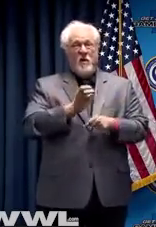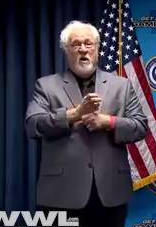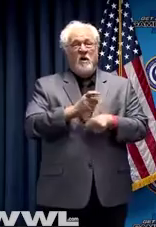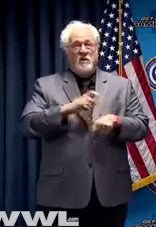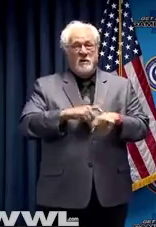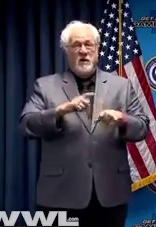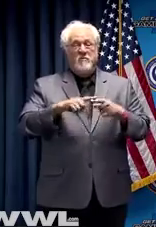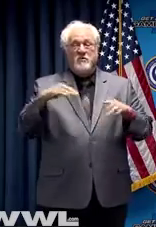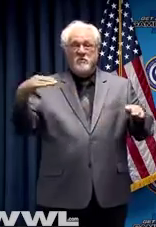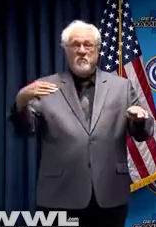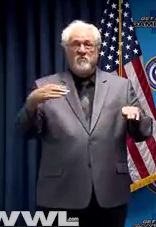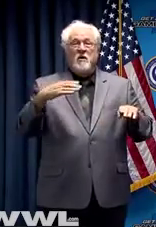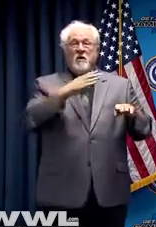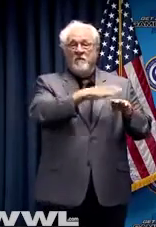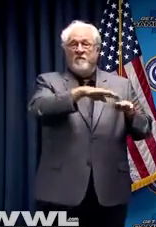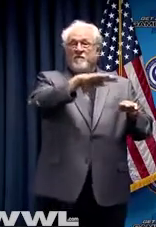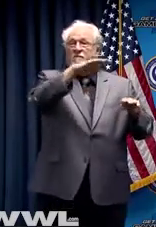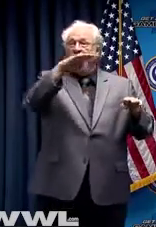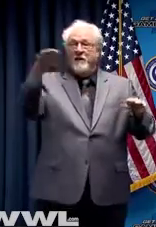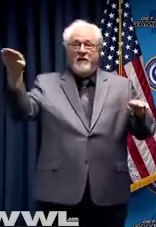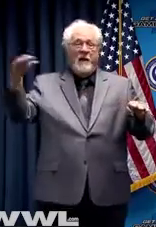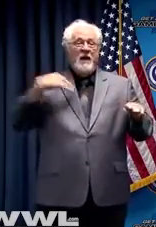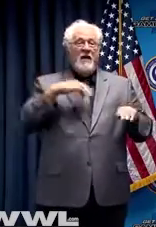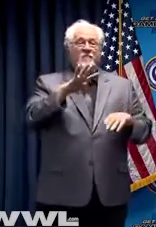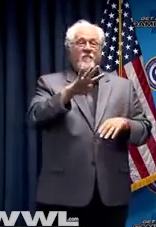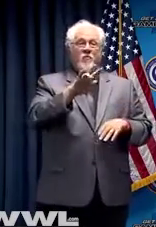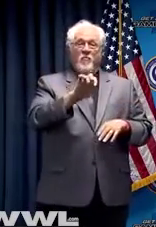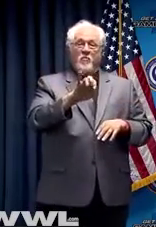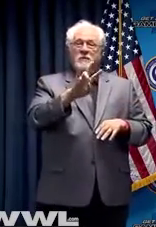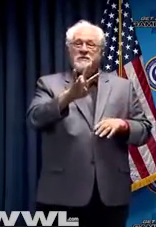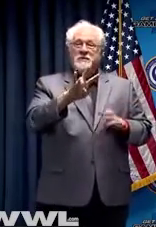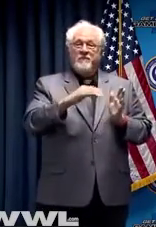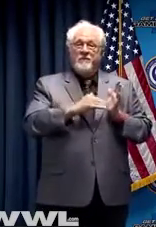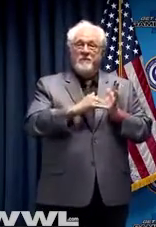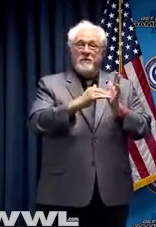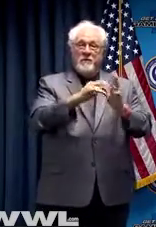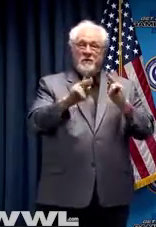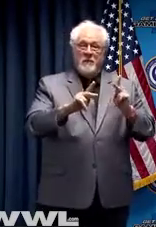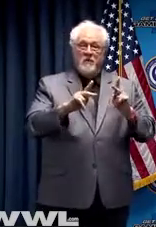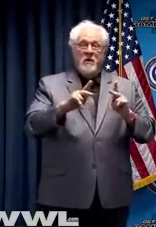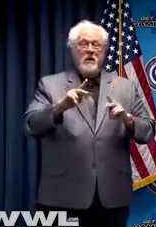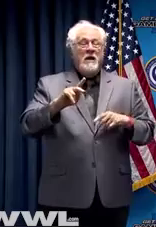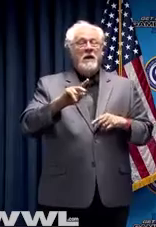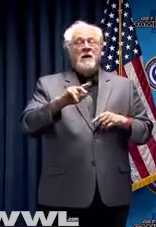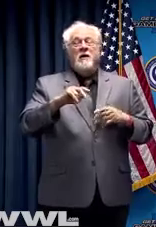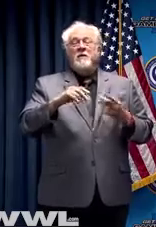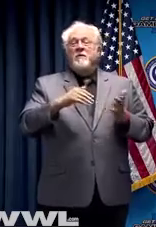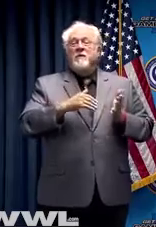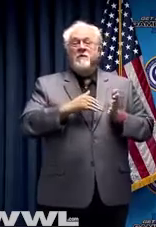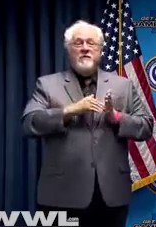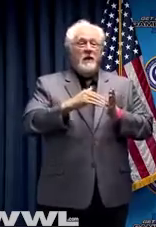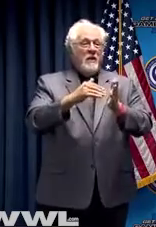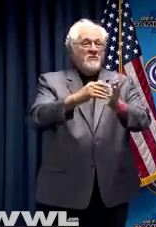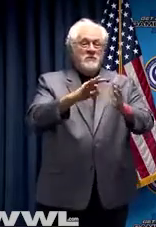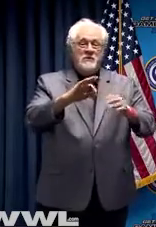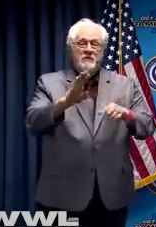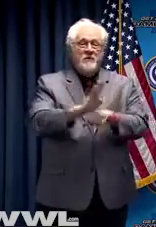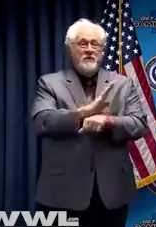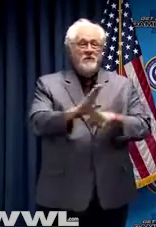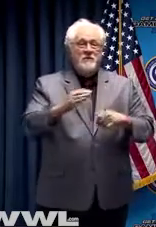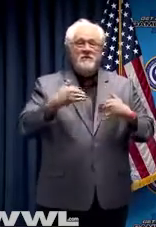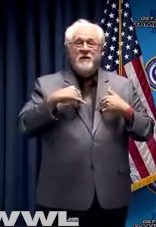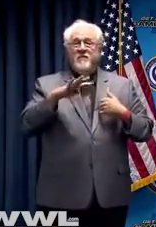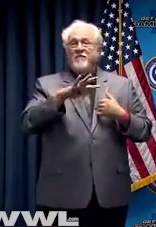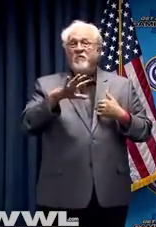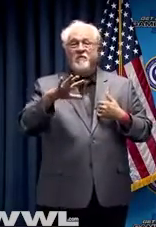time flattening the curve. We have 4.7 million people in Louisiana. have tens of thousands of businesses. We